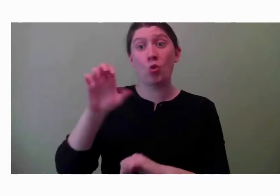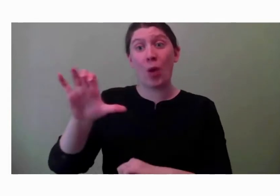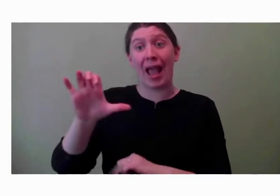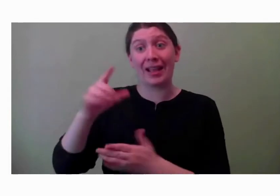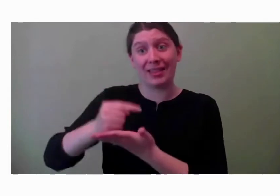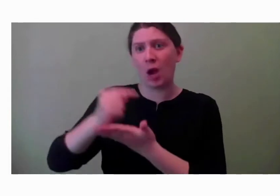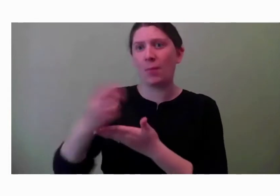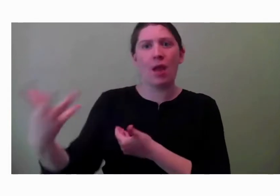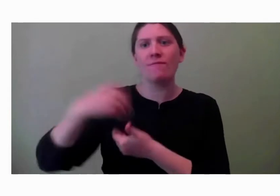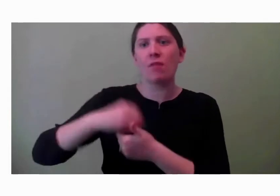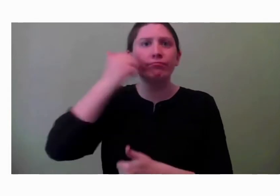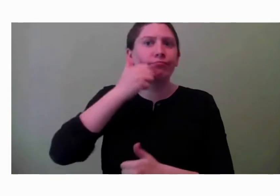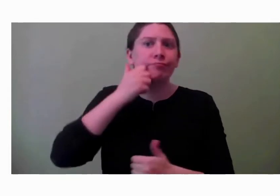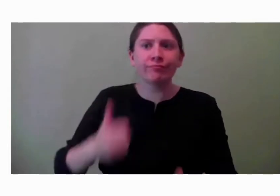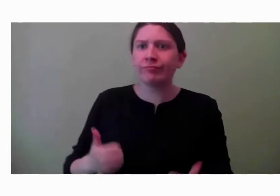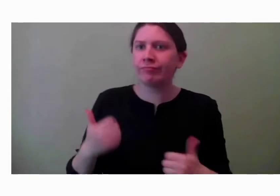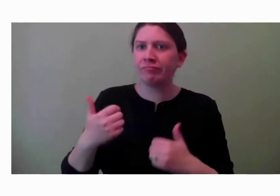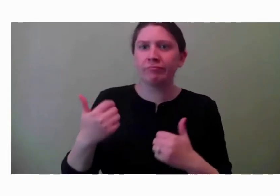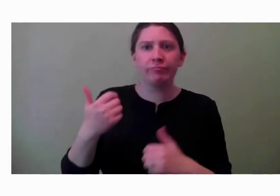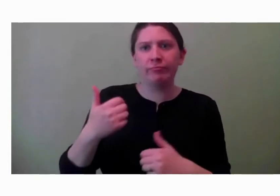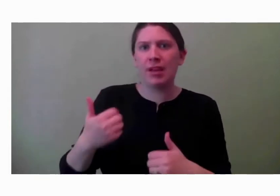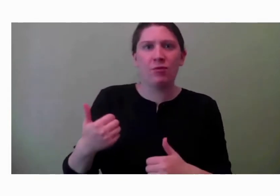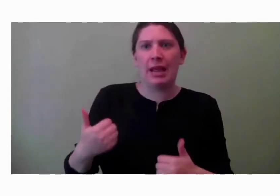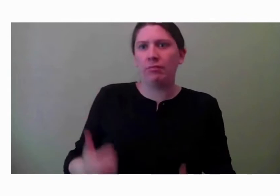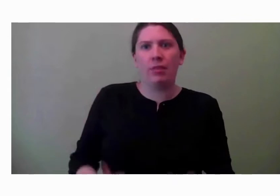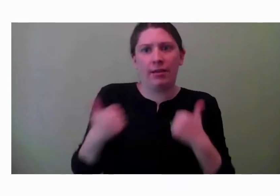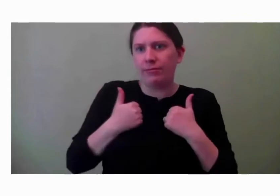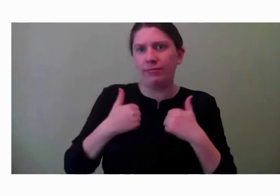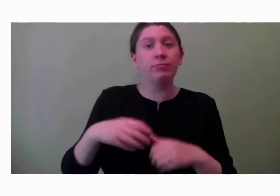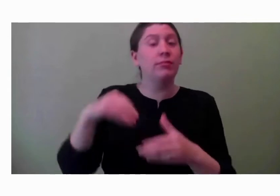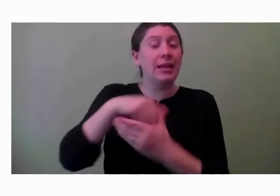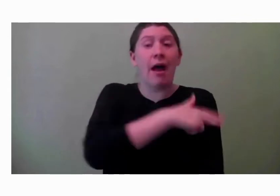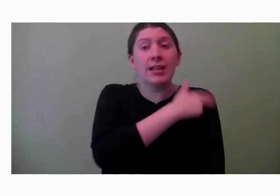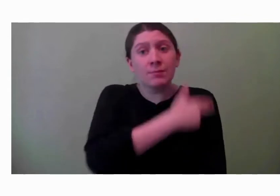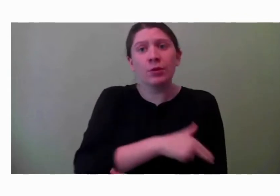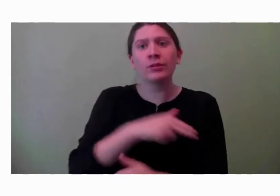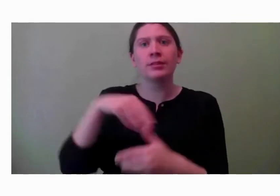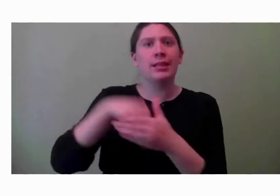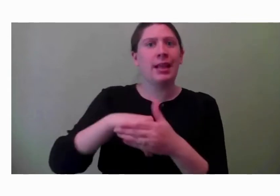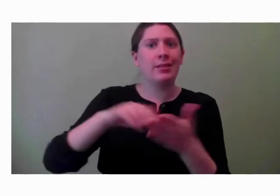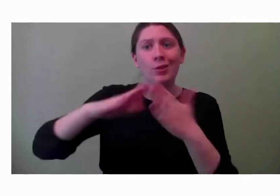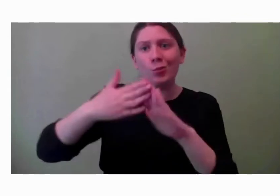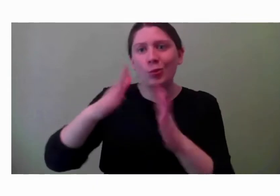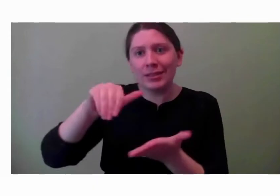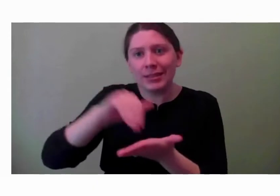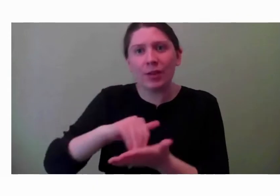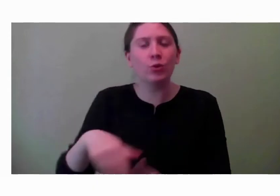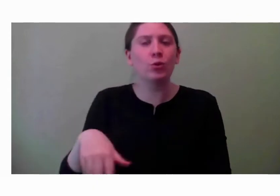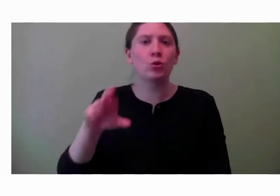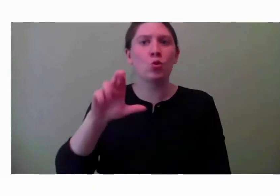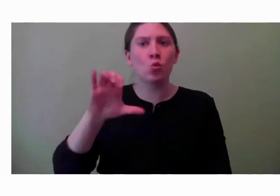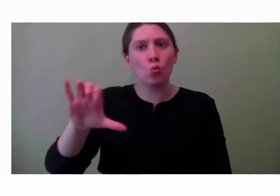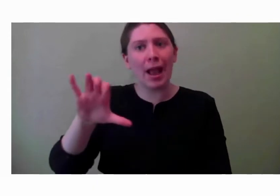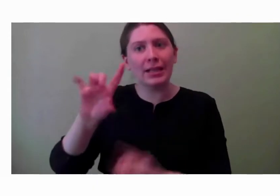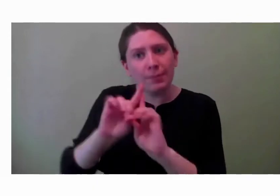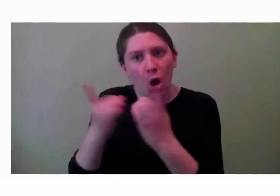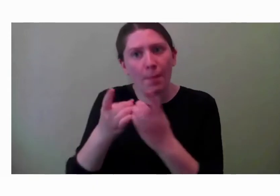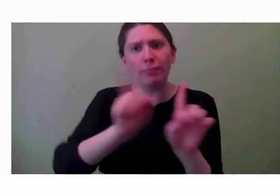in parks and rec departments. We're in hospitals. You know, we are a huge part of helping, especially in the community, people with disabilities